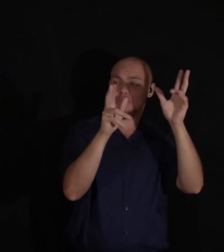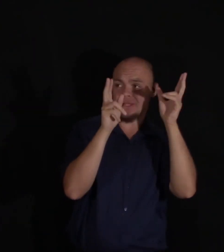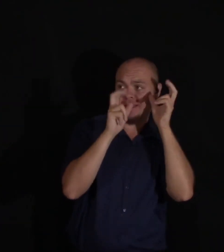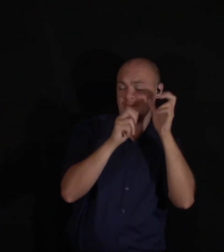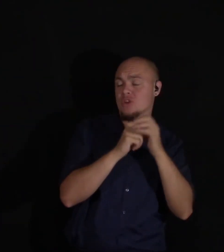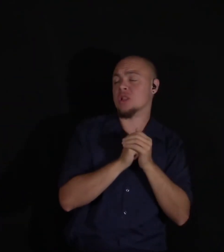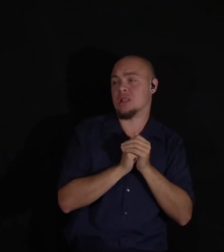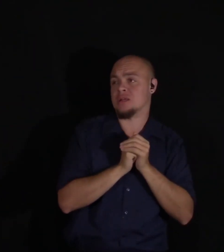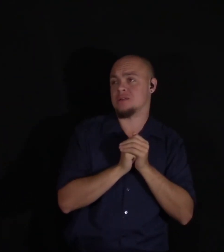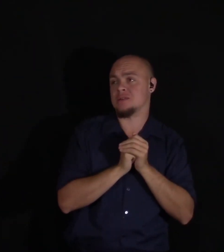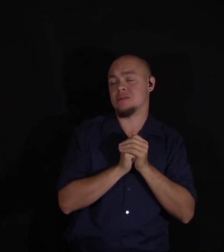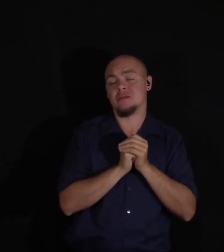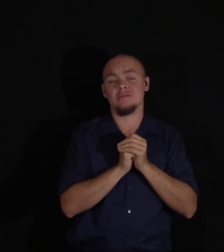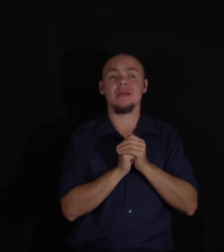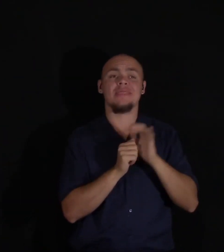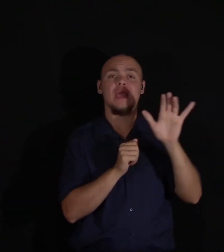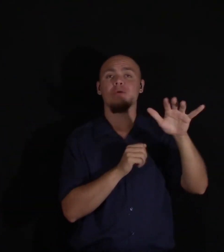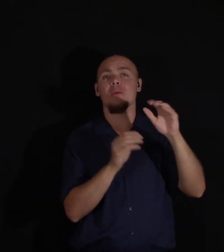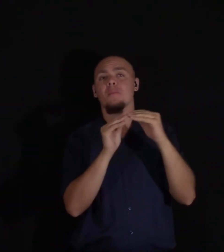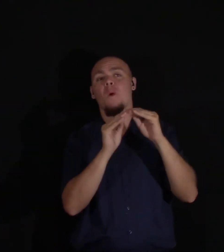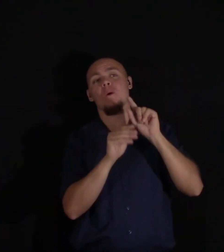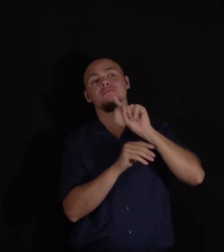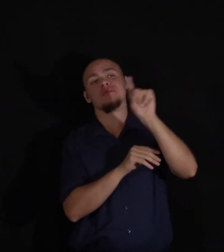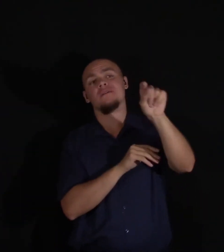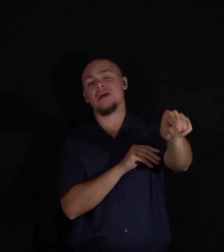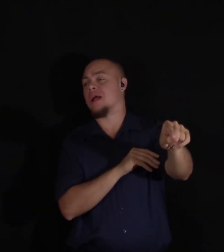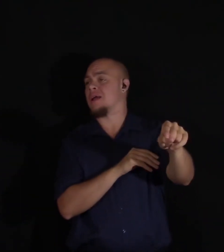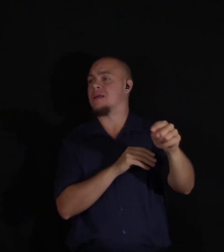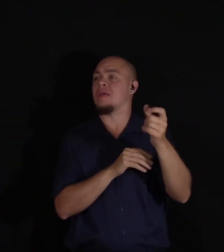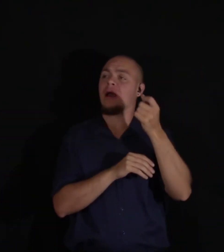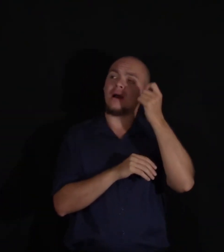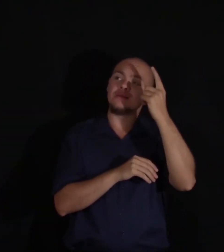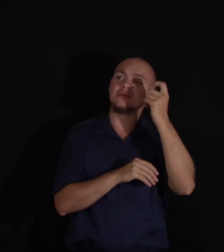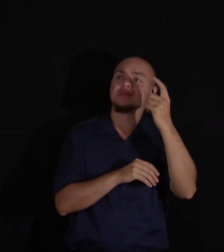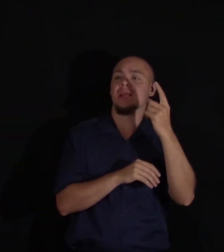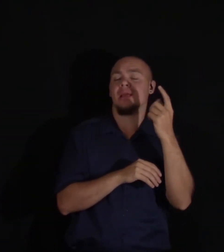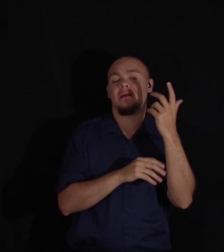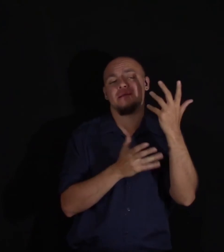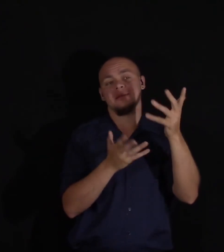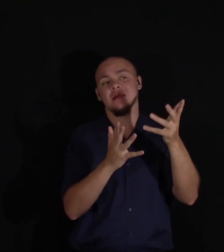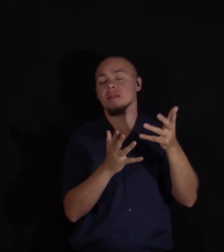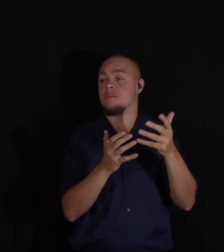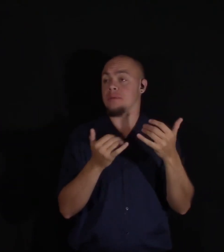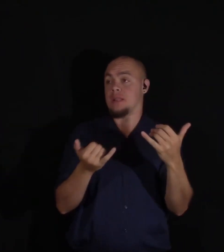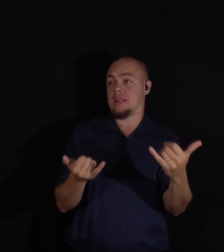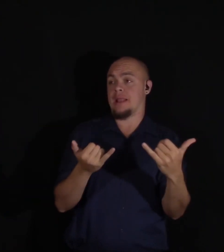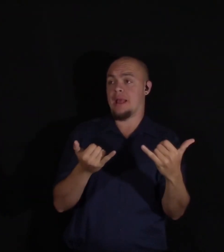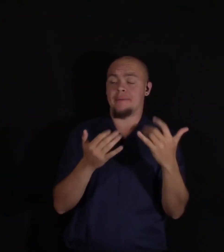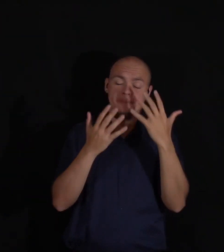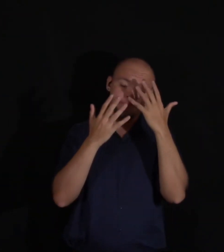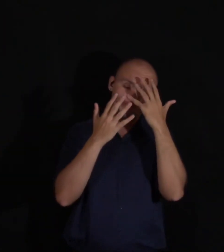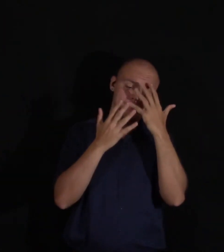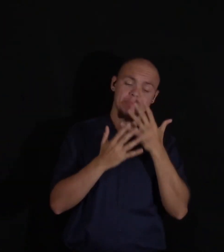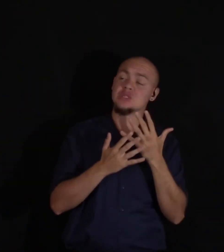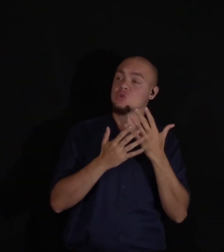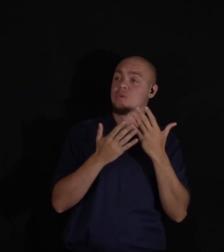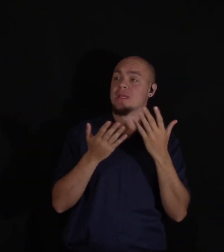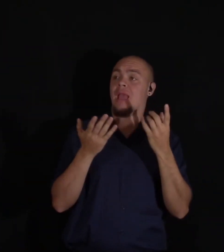they were remote and more familiar to reason than to the imagination. But now misery has come home, and men